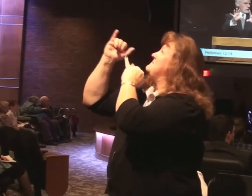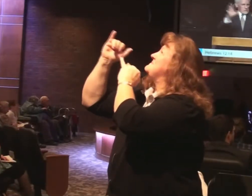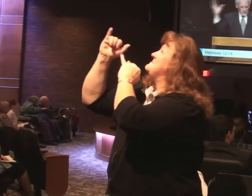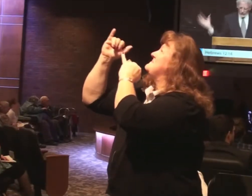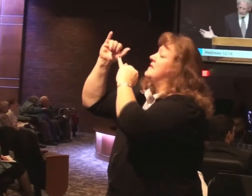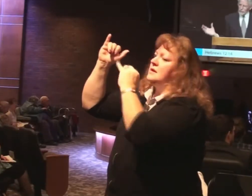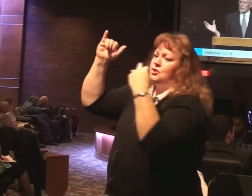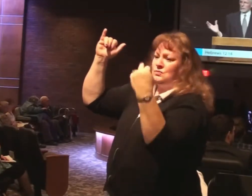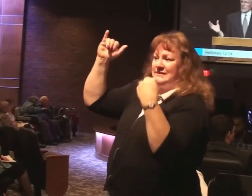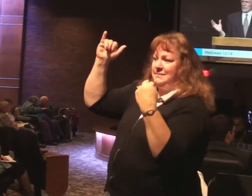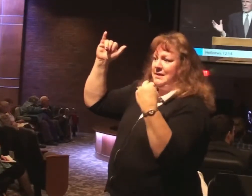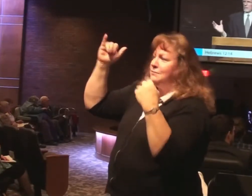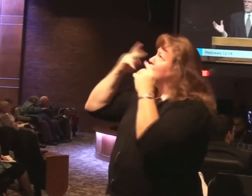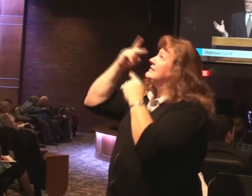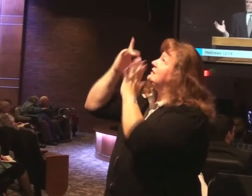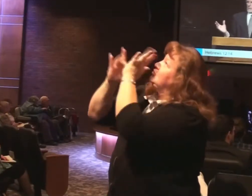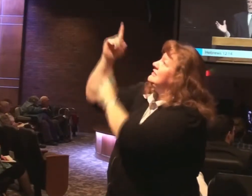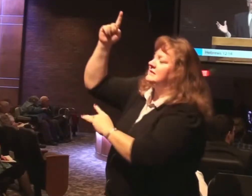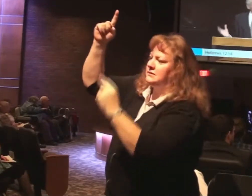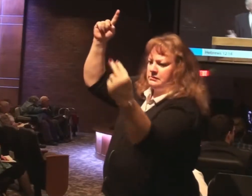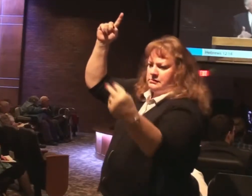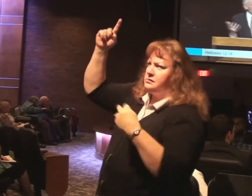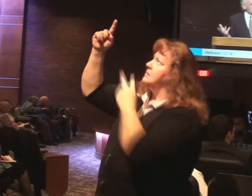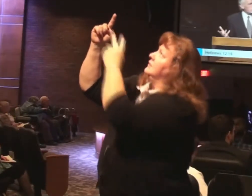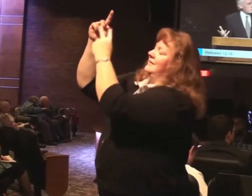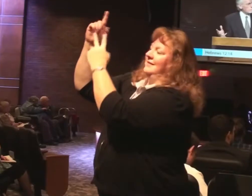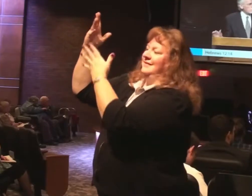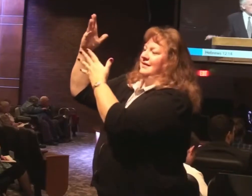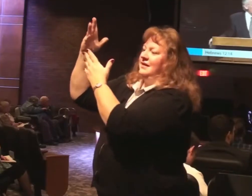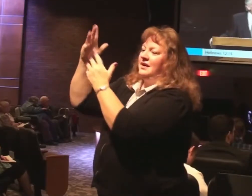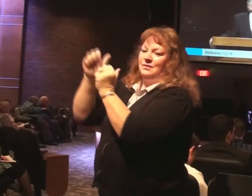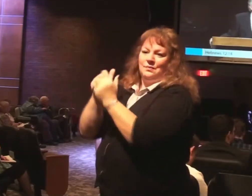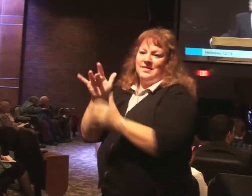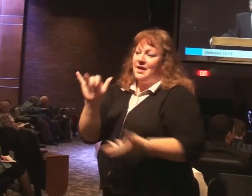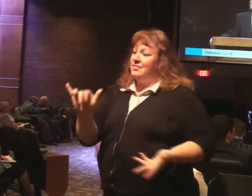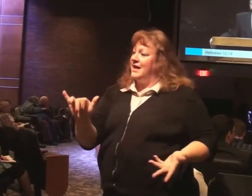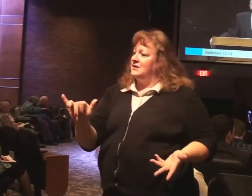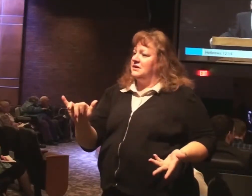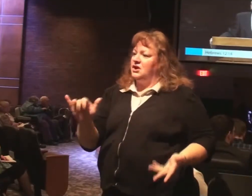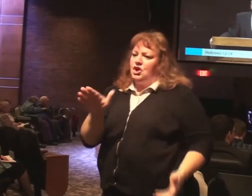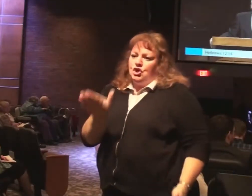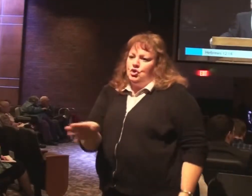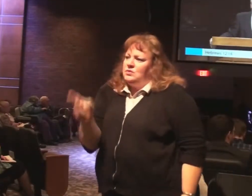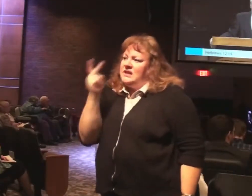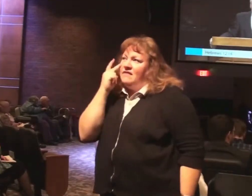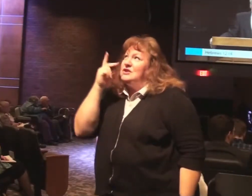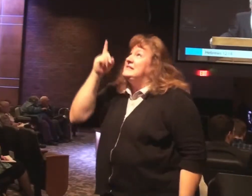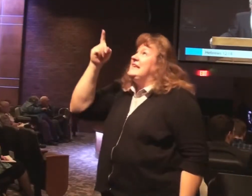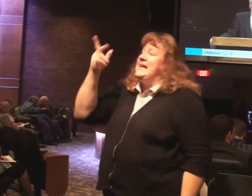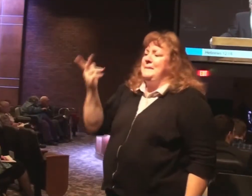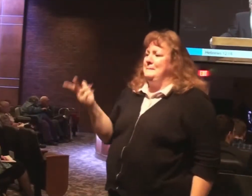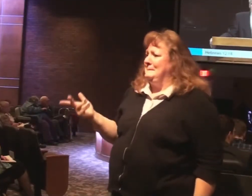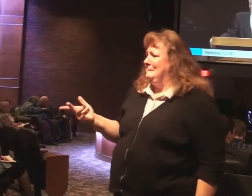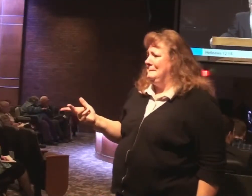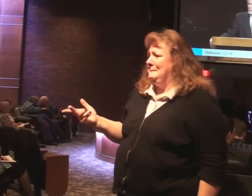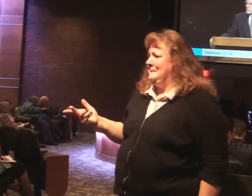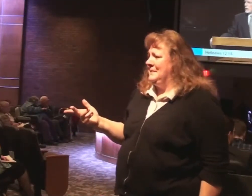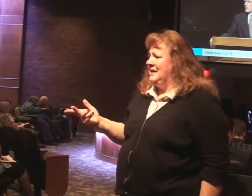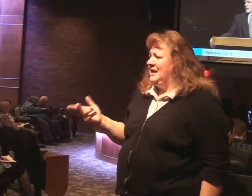His righteousness. And without that. You'll never see him. You don't belong to